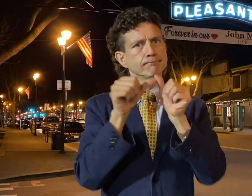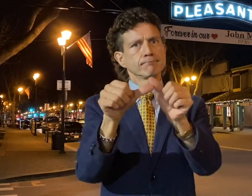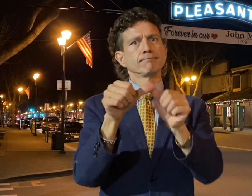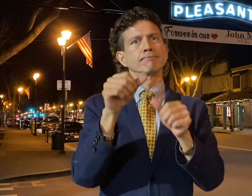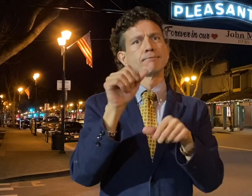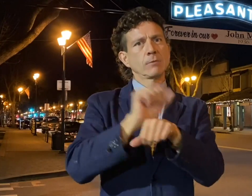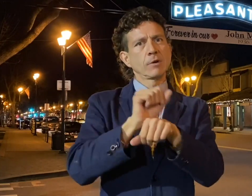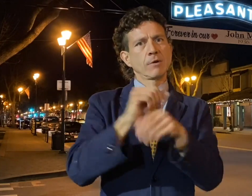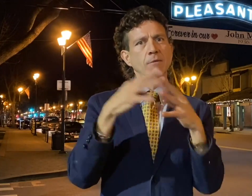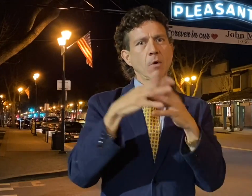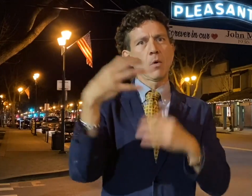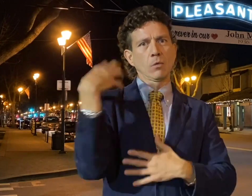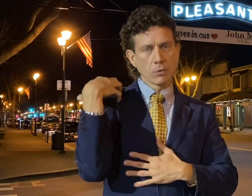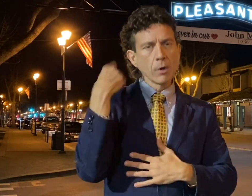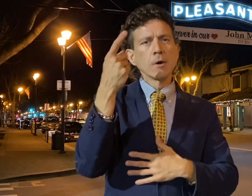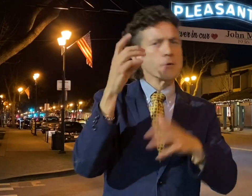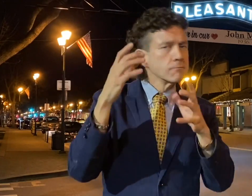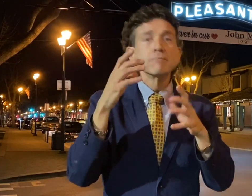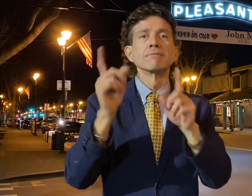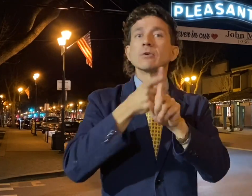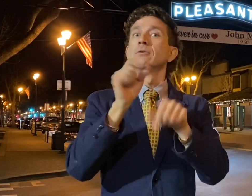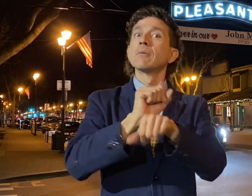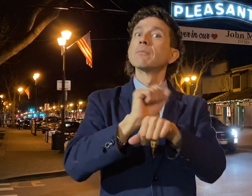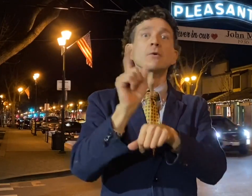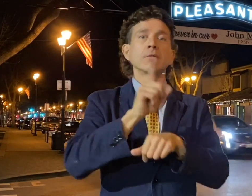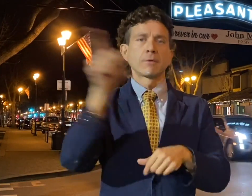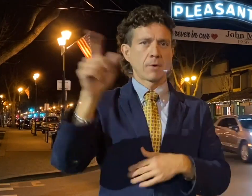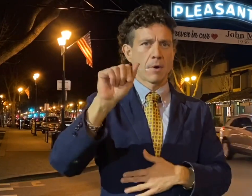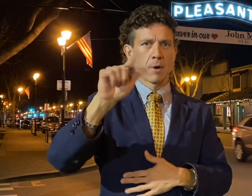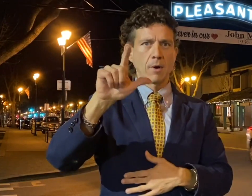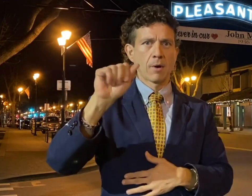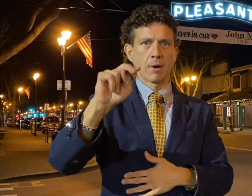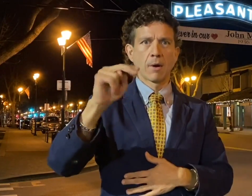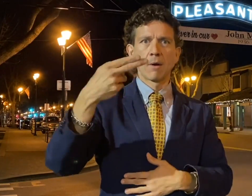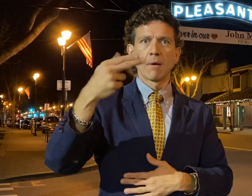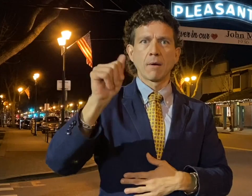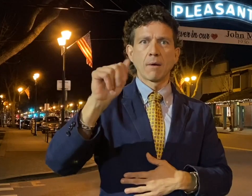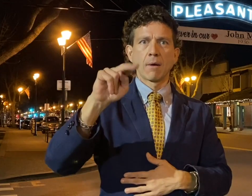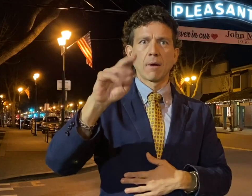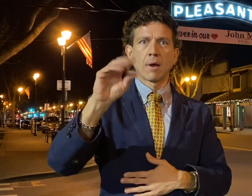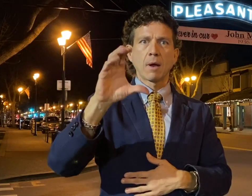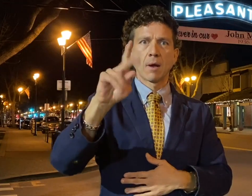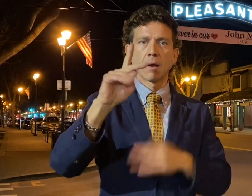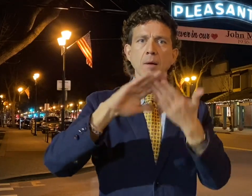After a bit of searching, he found his first job at Allen Hancock Community College.